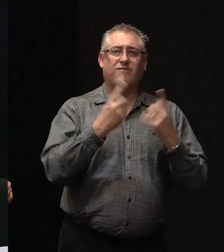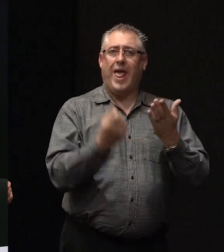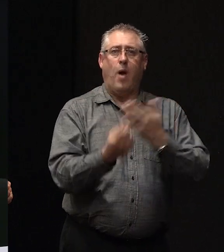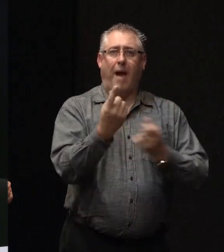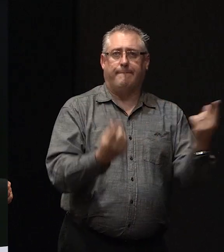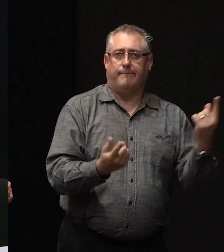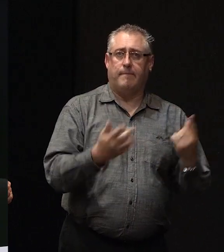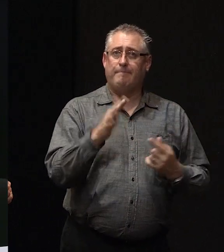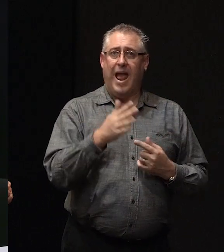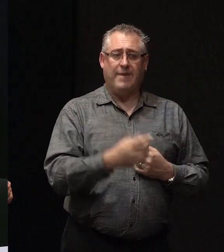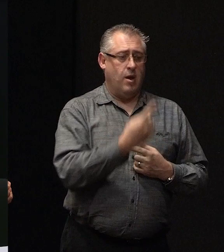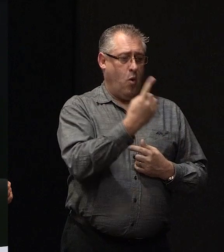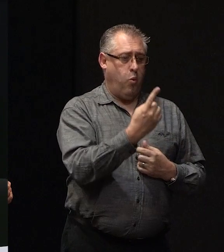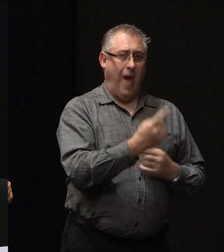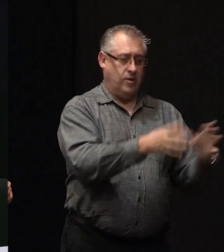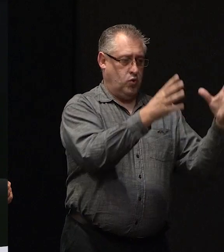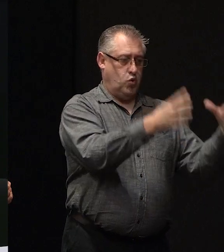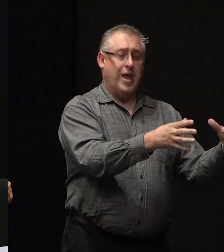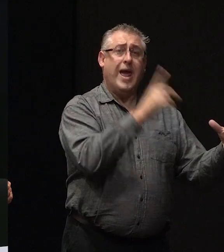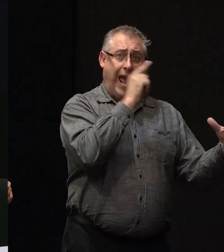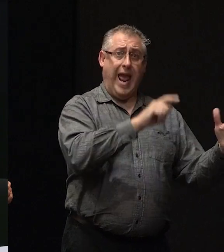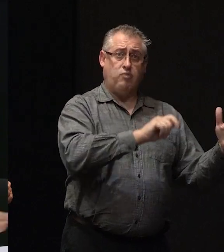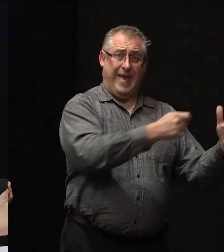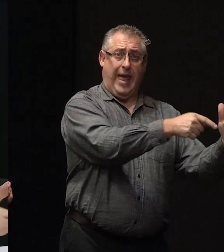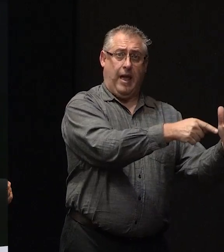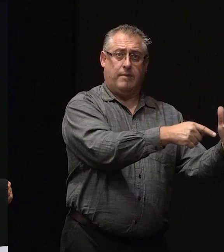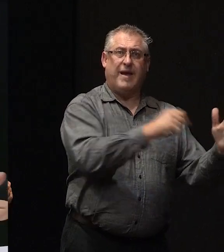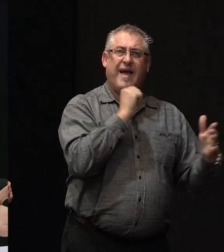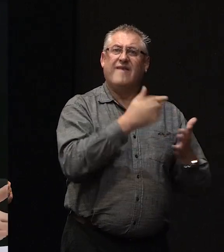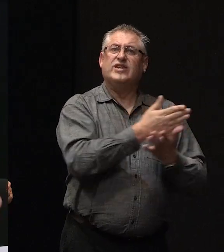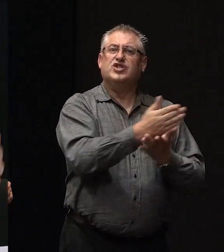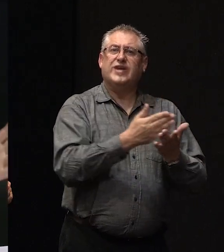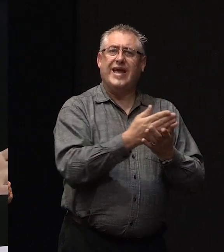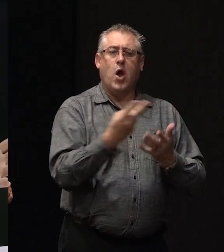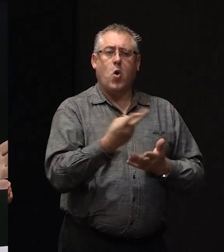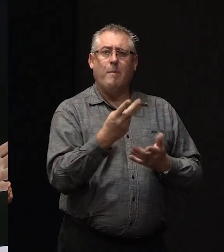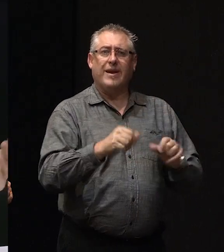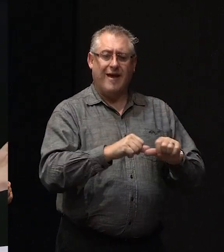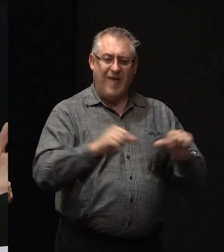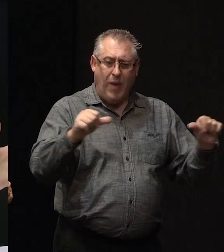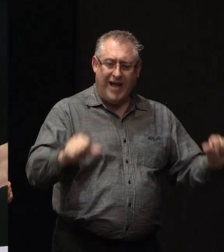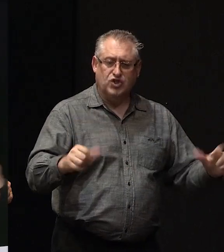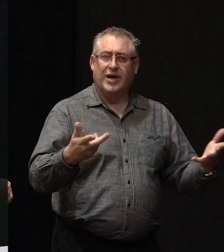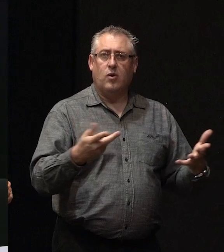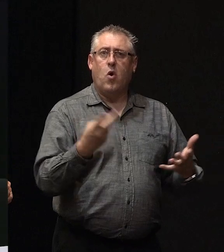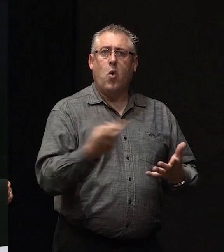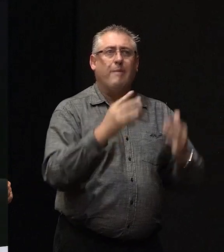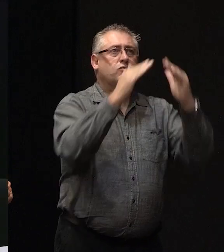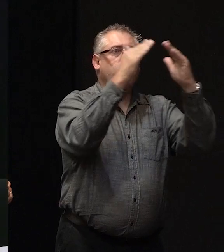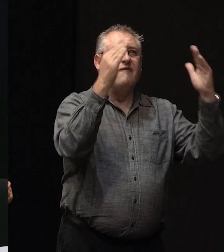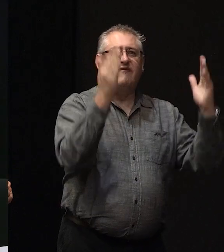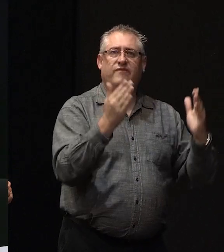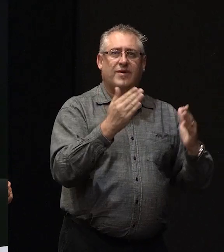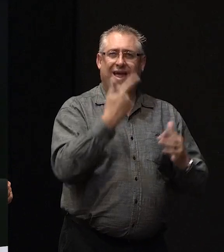might well be that one unit as it stands alone could be repairable, but if it shares a common foundation or a common roof, then it may physically be impossible to